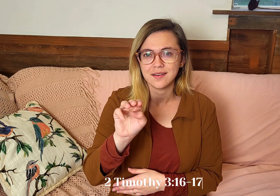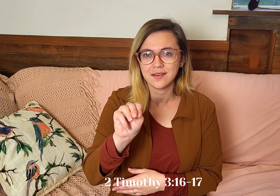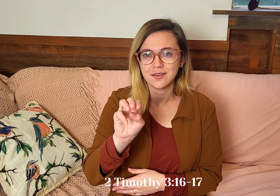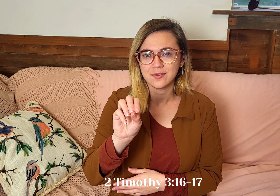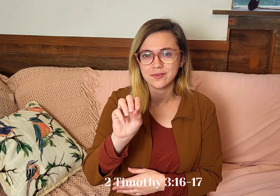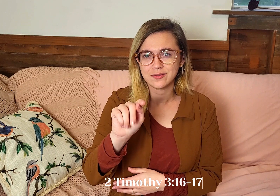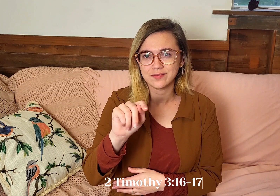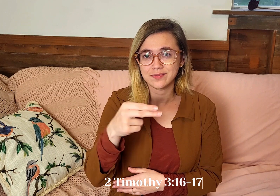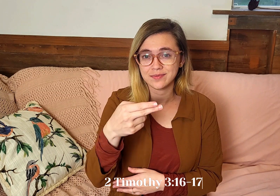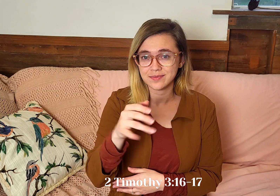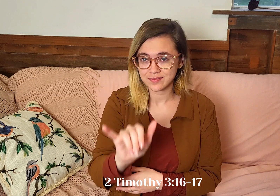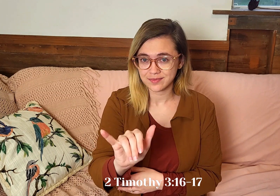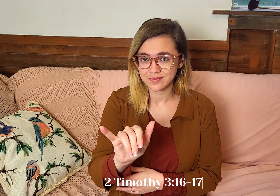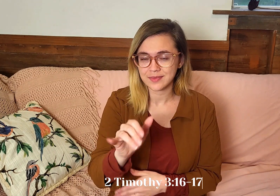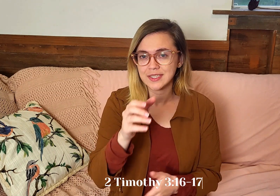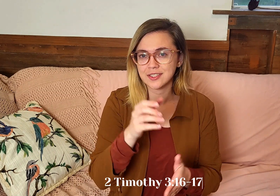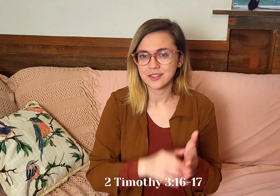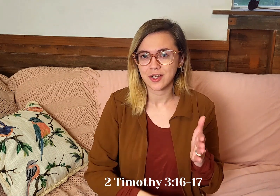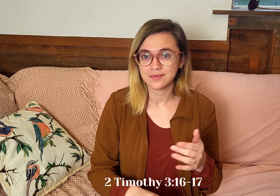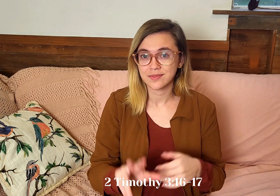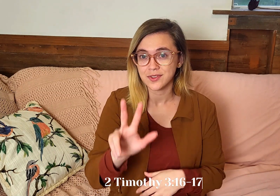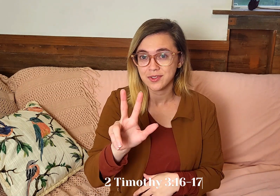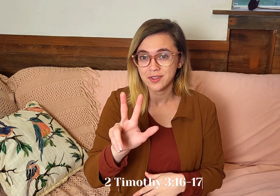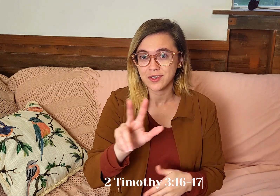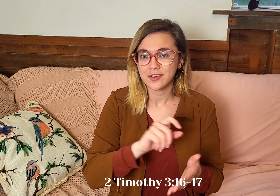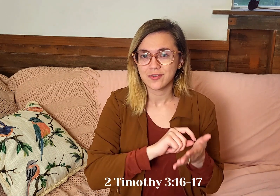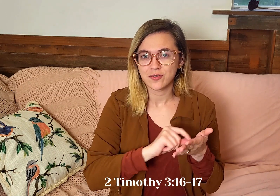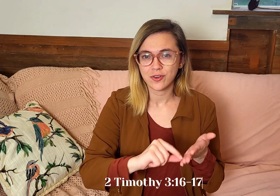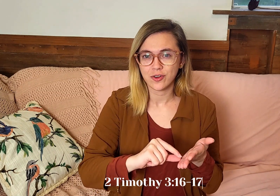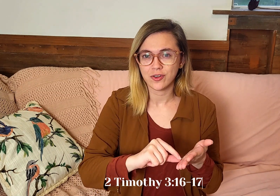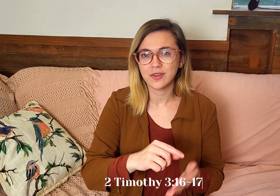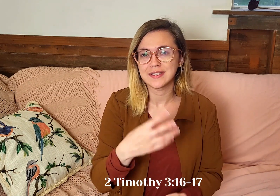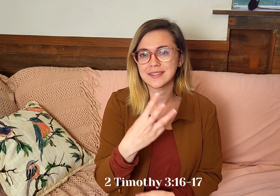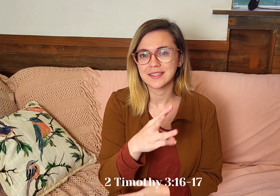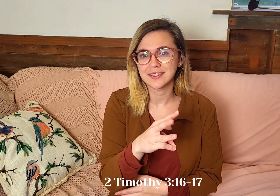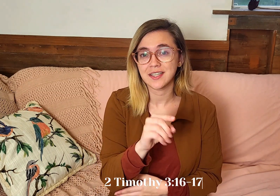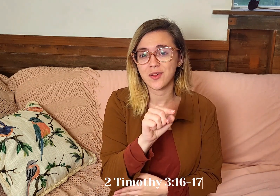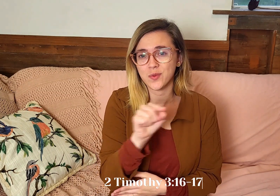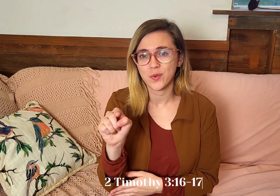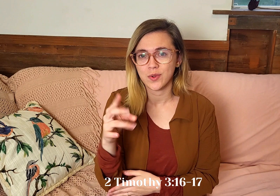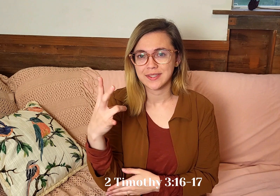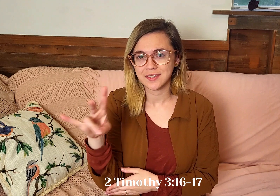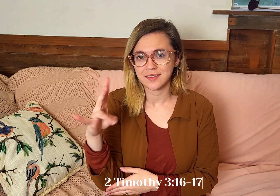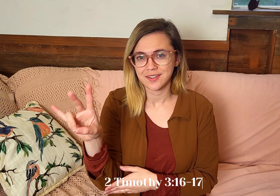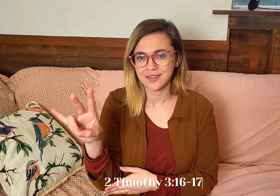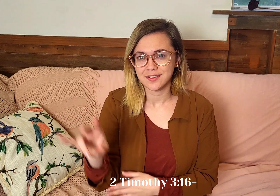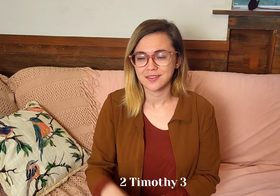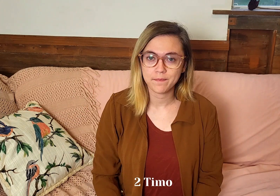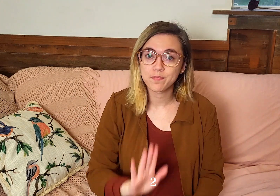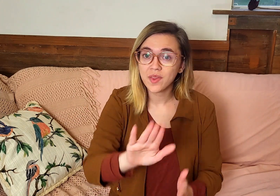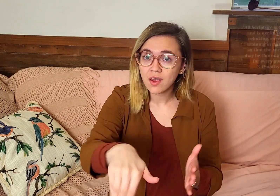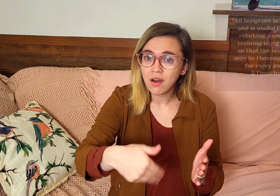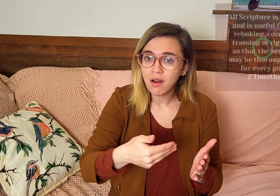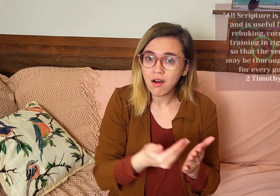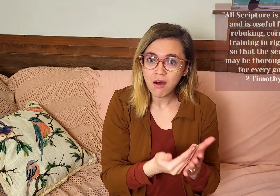This one is from the book of 2 Timothy and it's in chapter 3 verse 16 through 17.